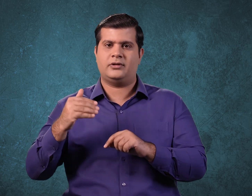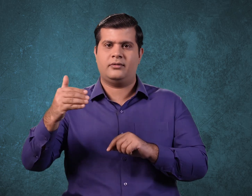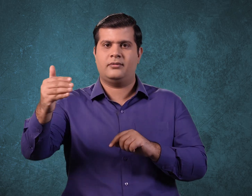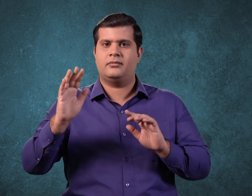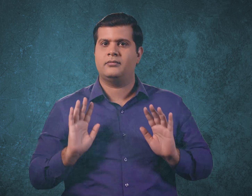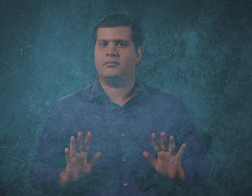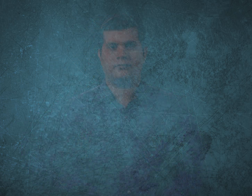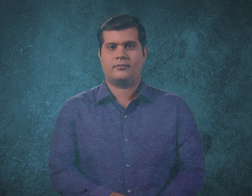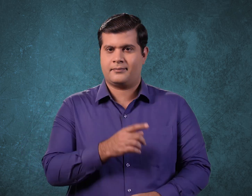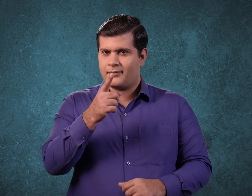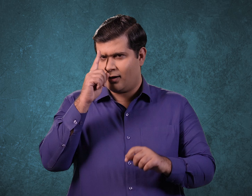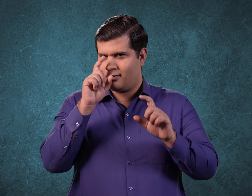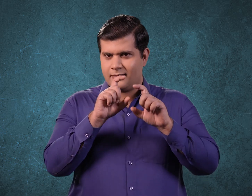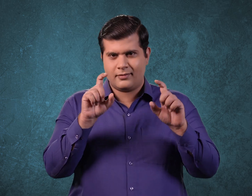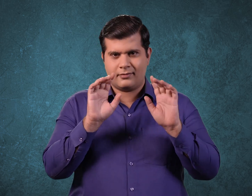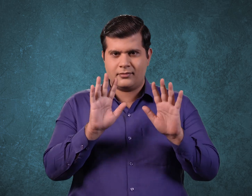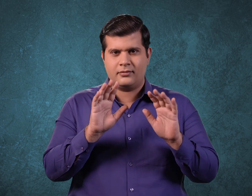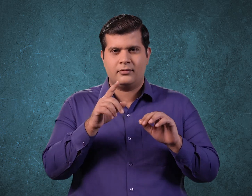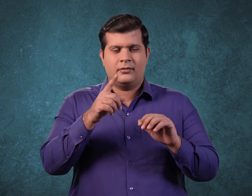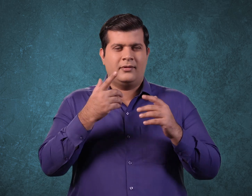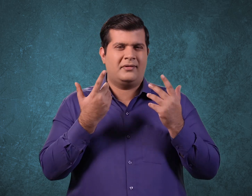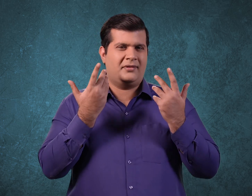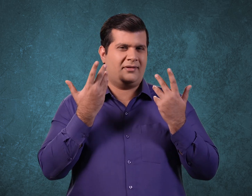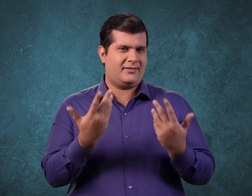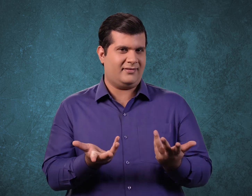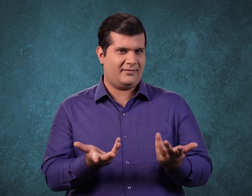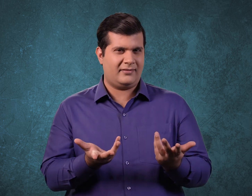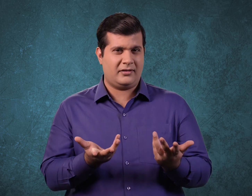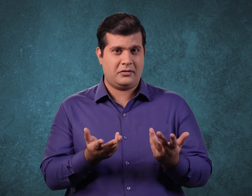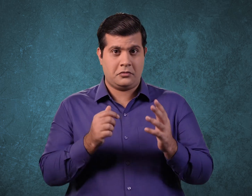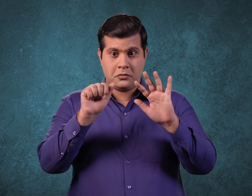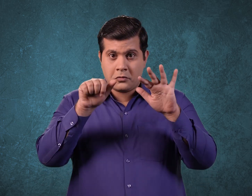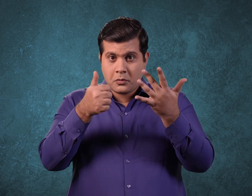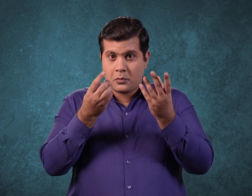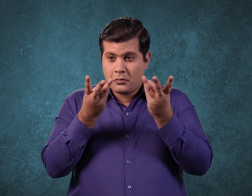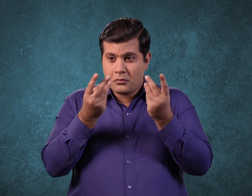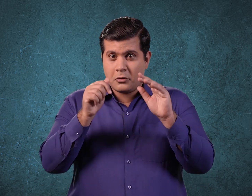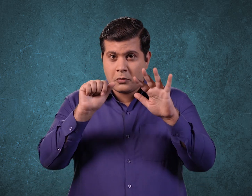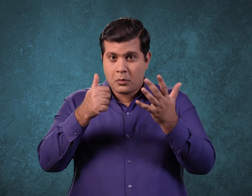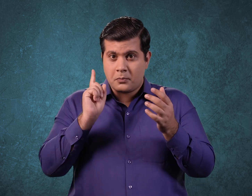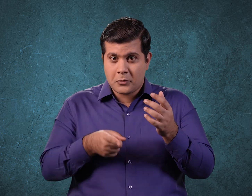Now that you have understood this, you may wonder what is the importance of calculating these extra hours.